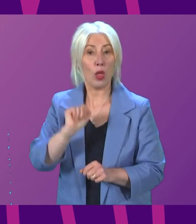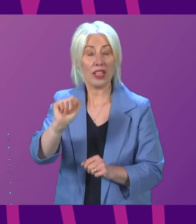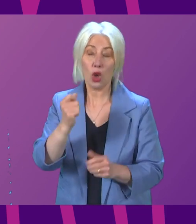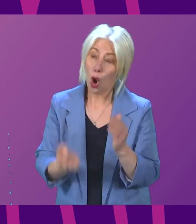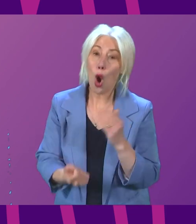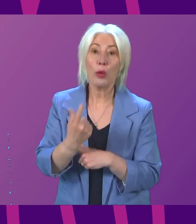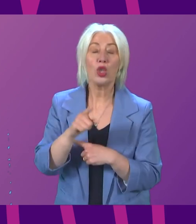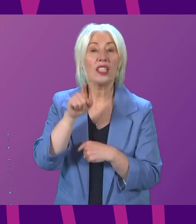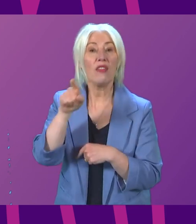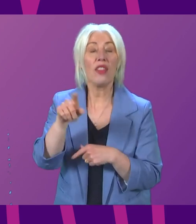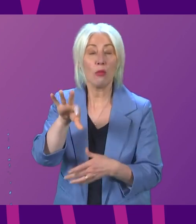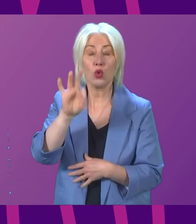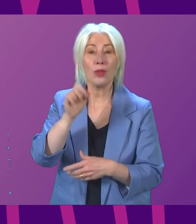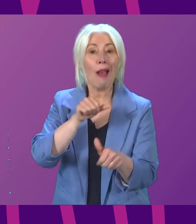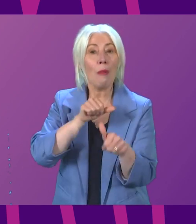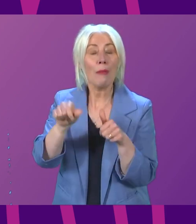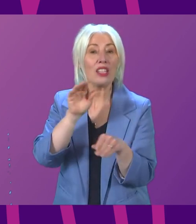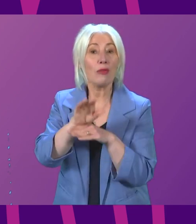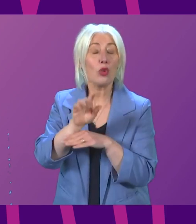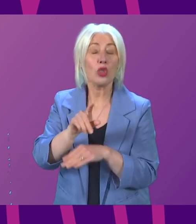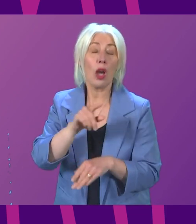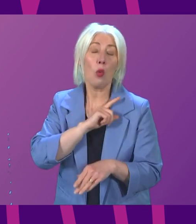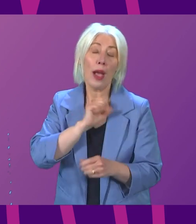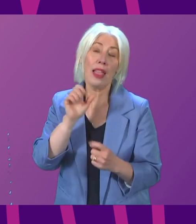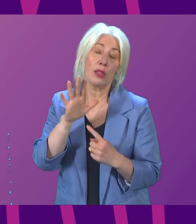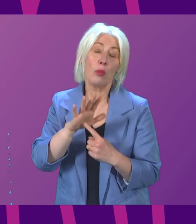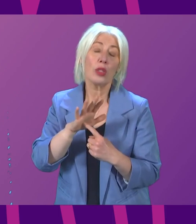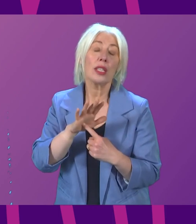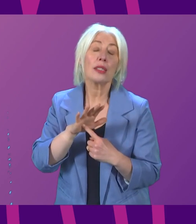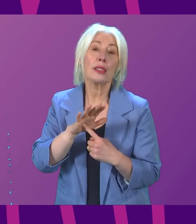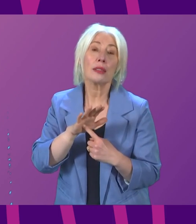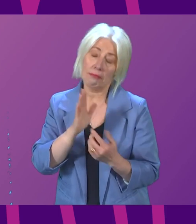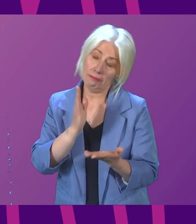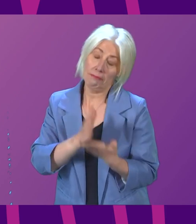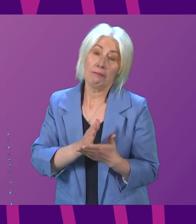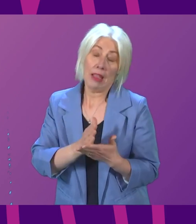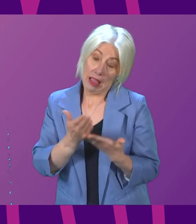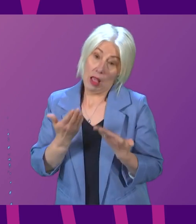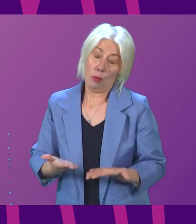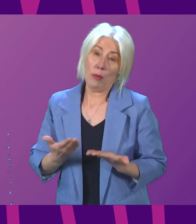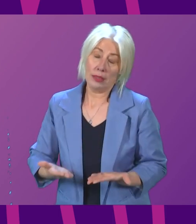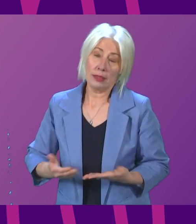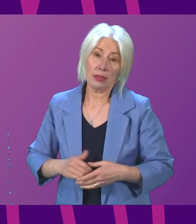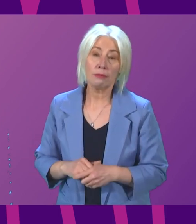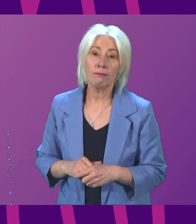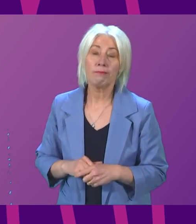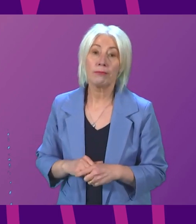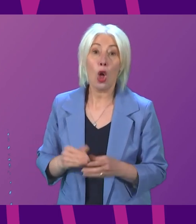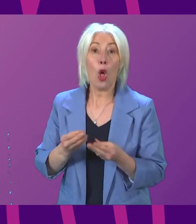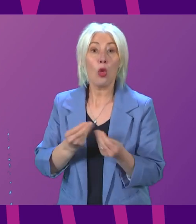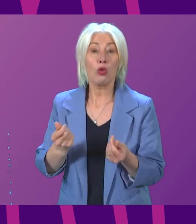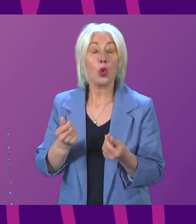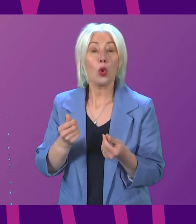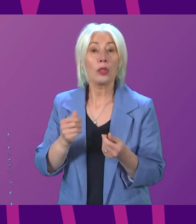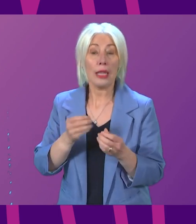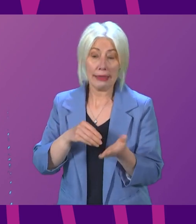choose a better future is so important at this particular moment in time. The resource spending review